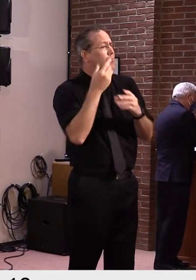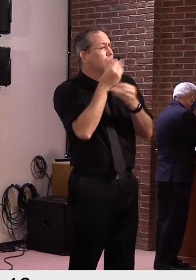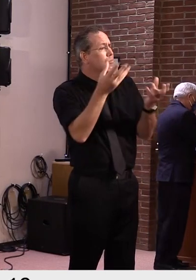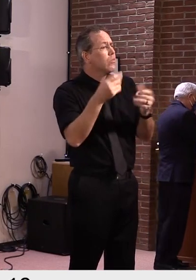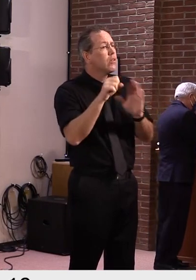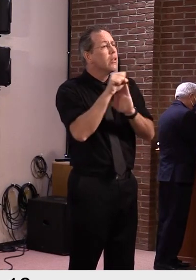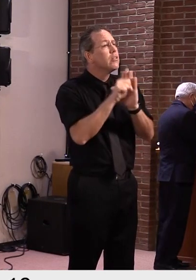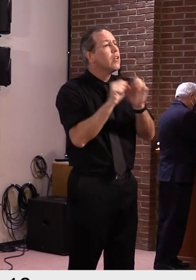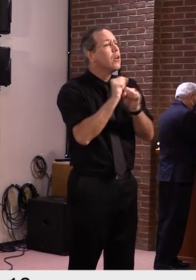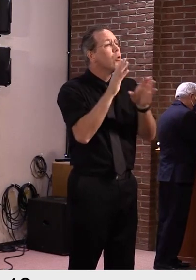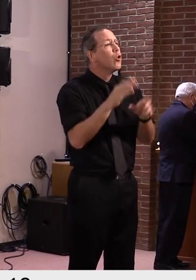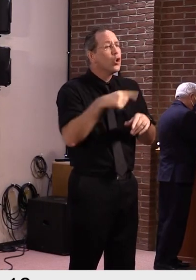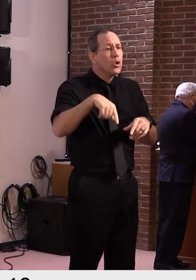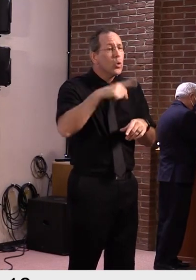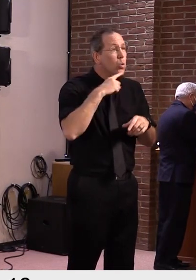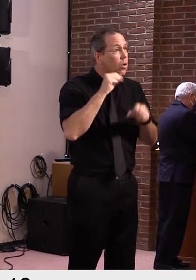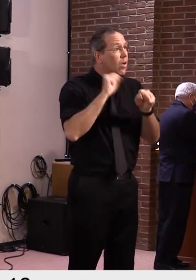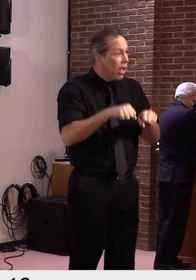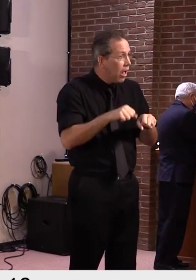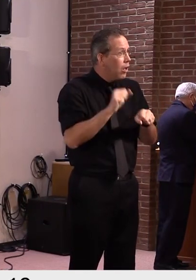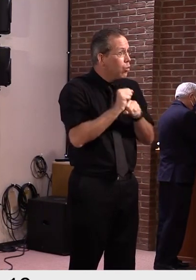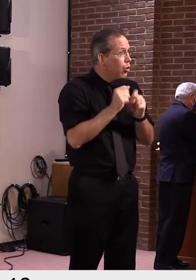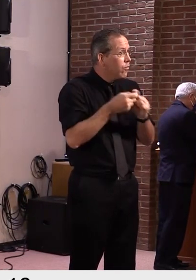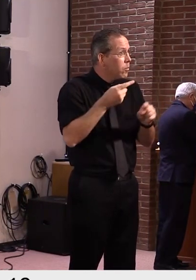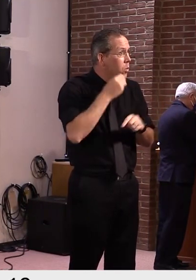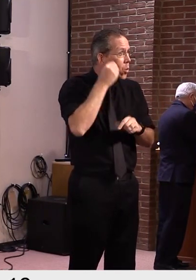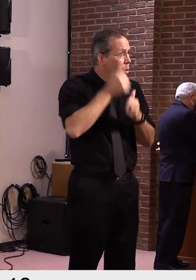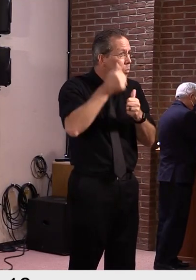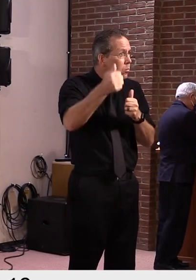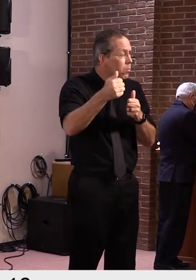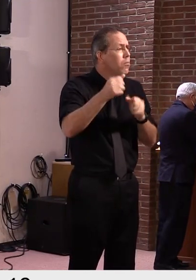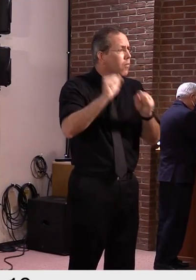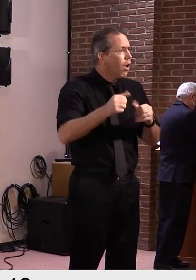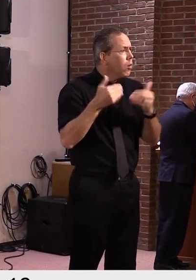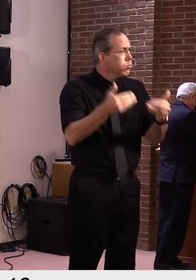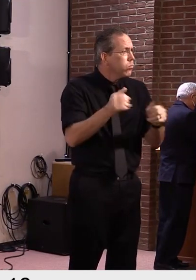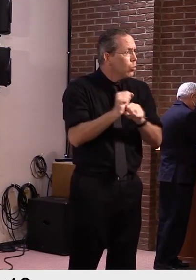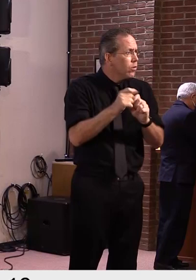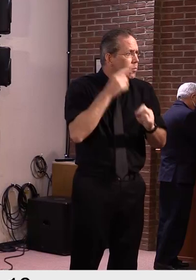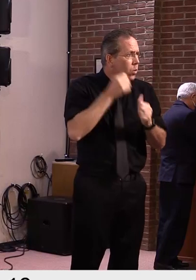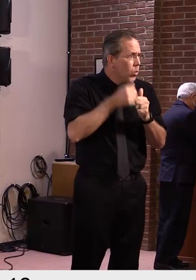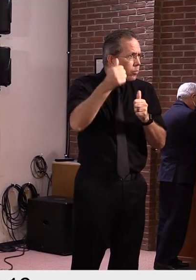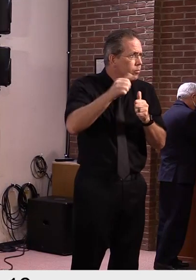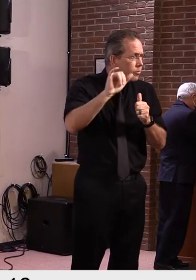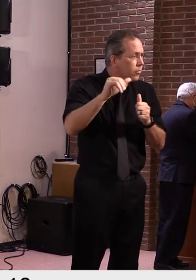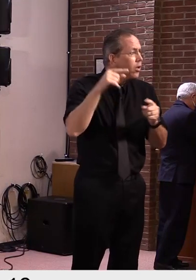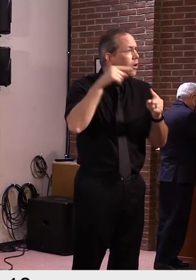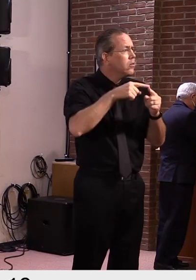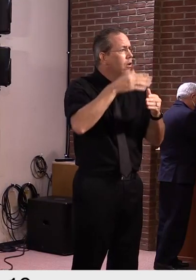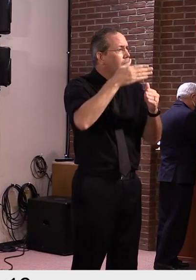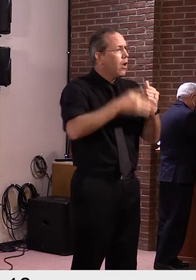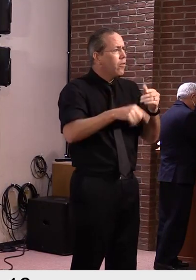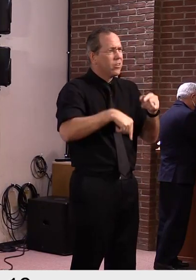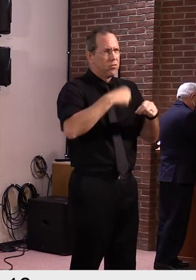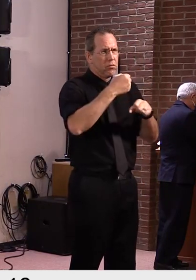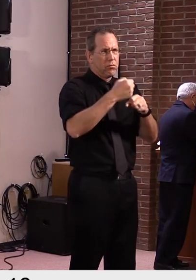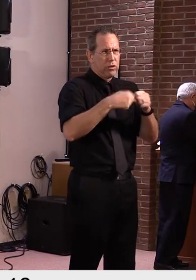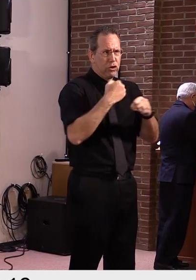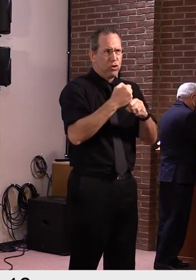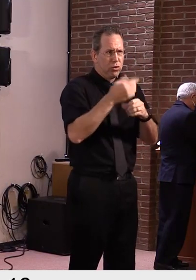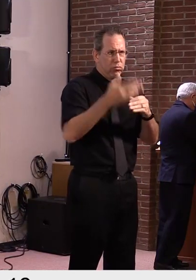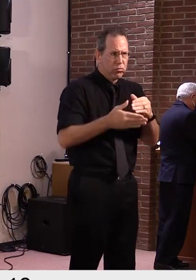to do so until the end of the year. It's not because it's unsafe for them to come in to work.